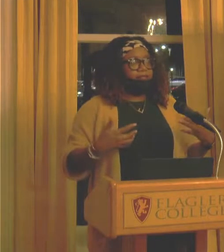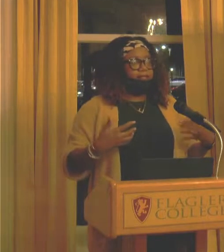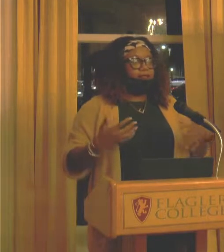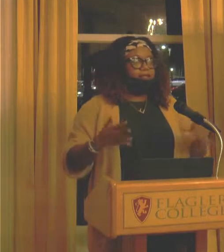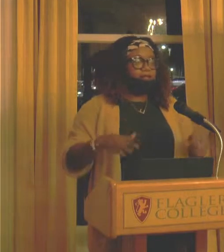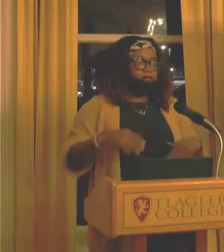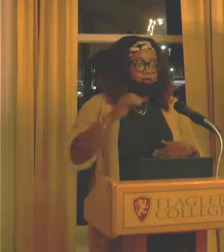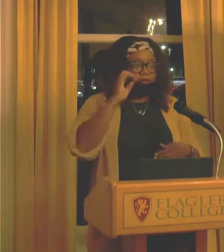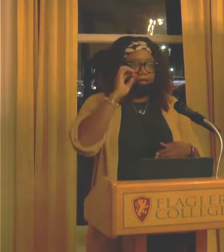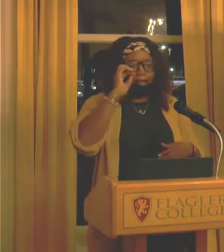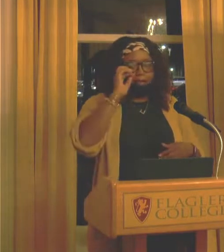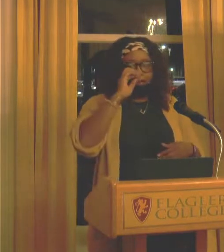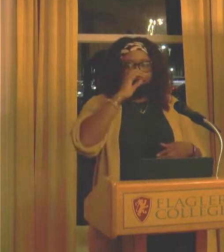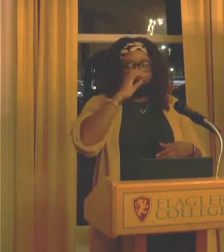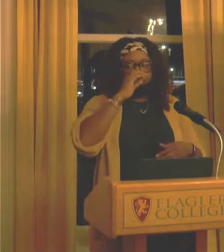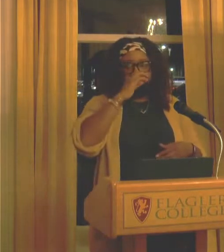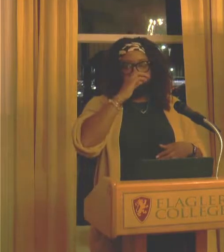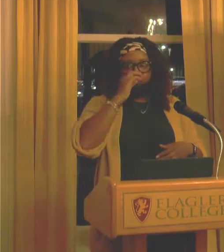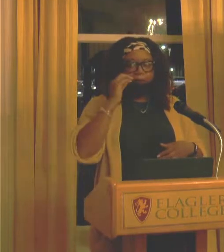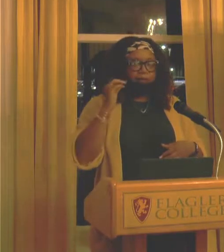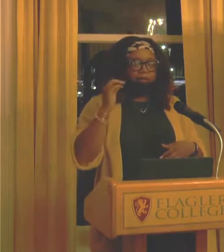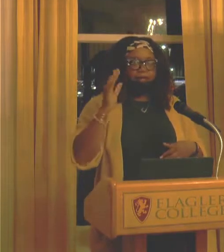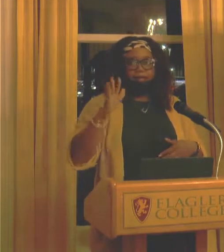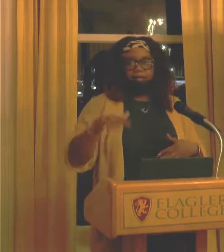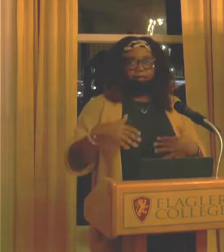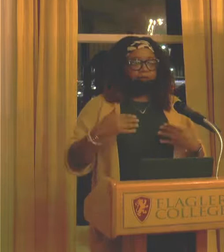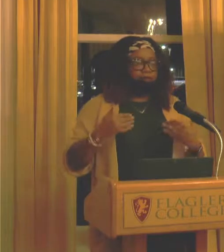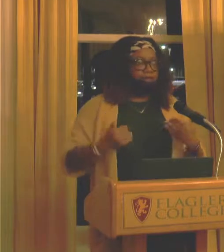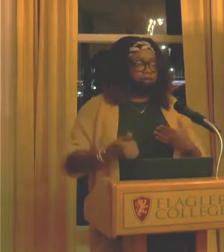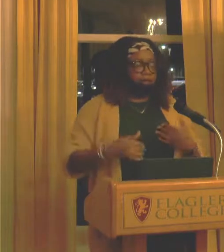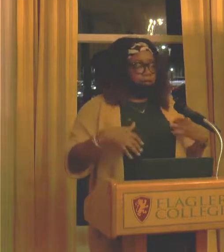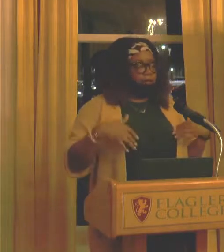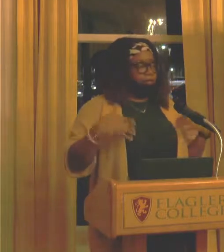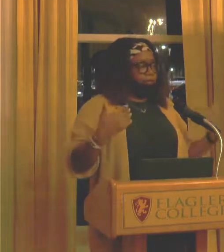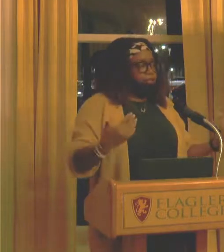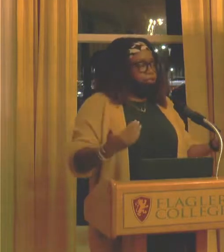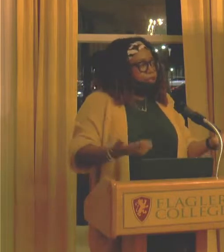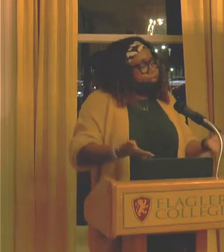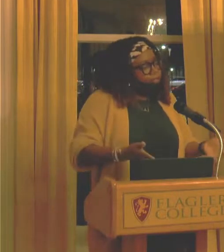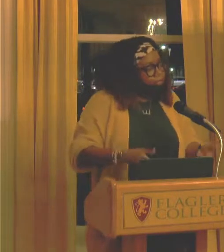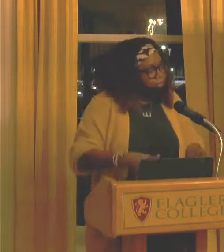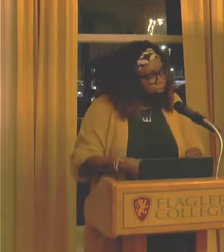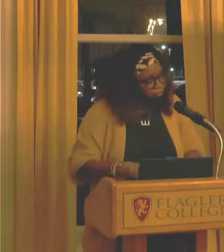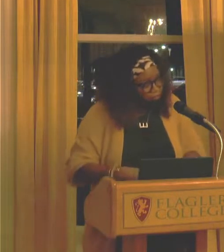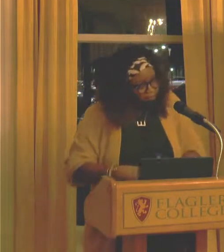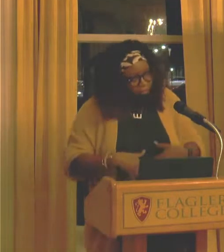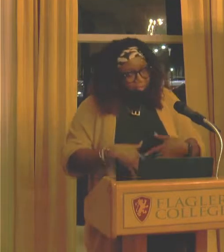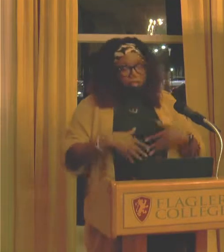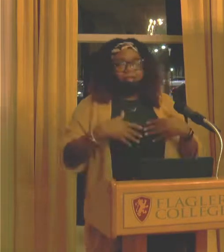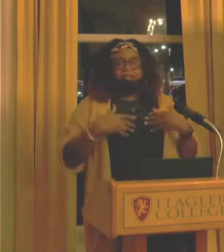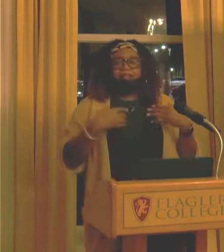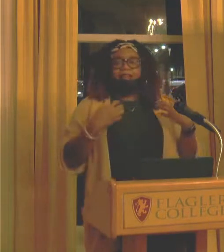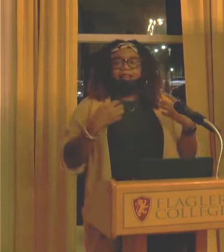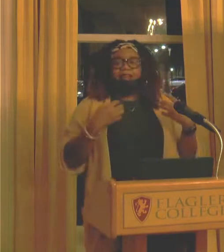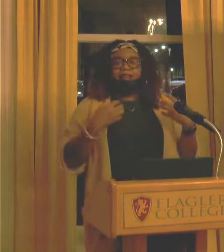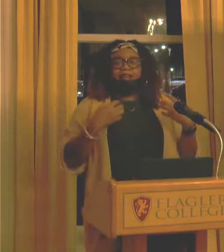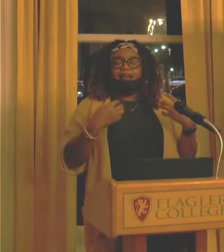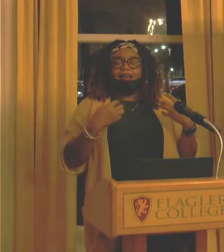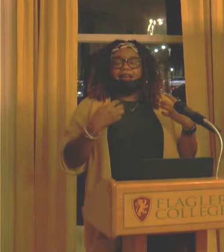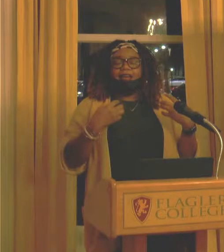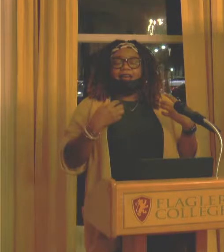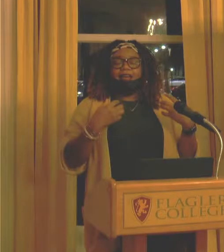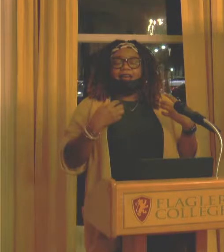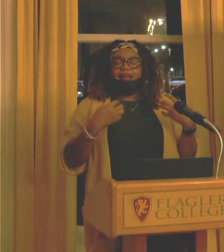If someone tells you that, you know, a slave woman is like a great breeder, you know. And then, like, that